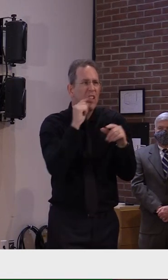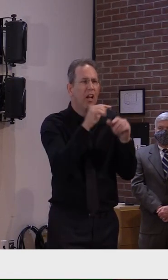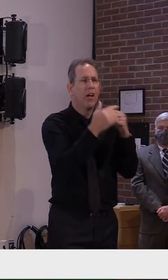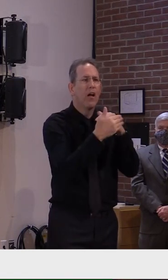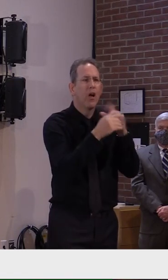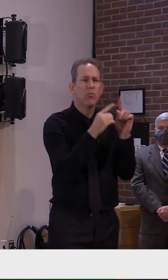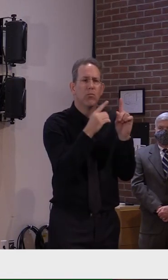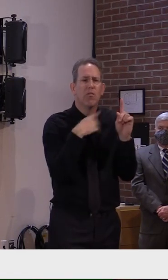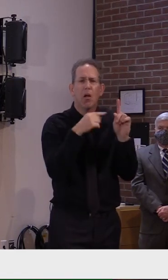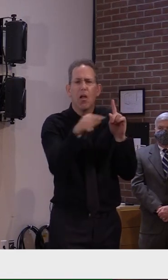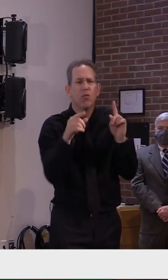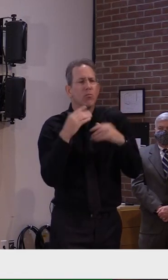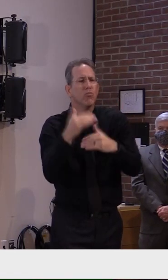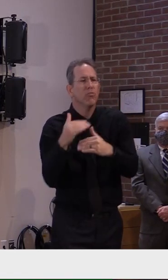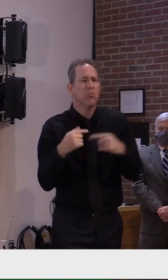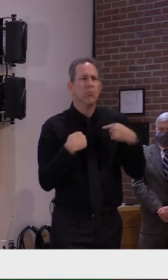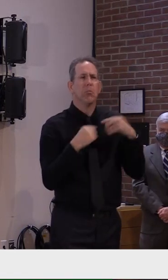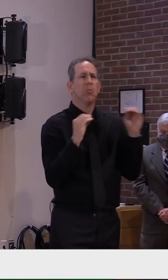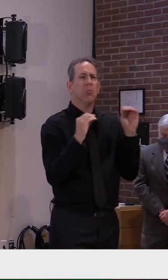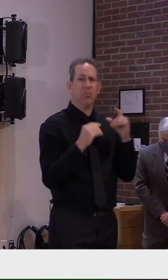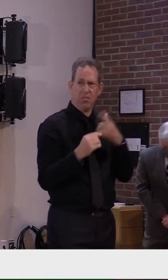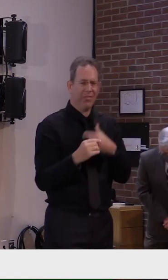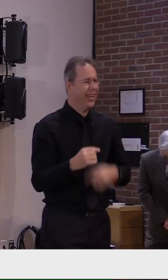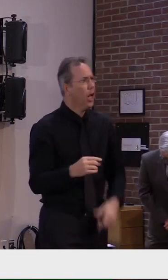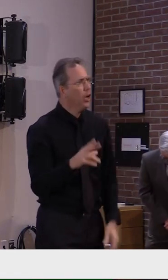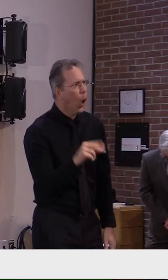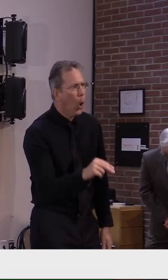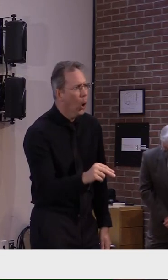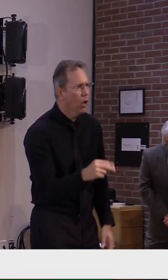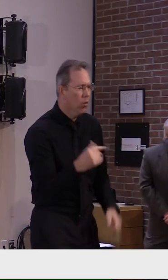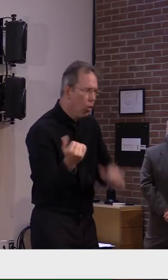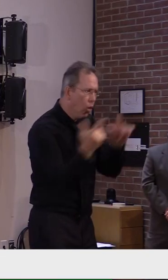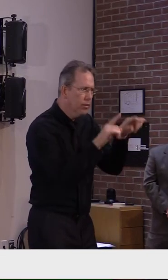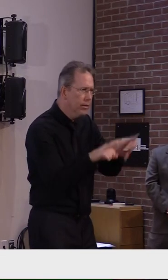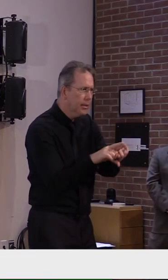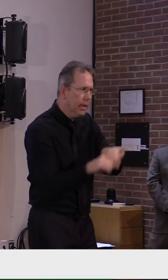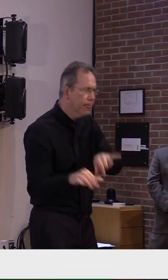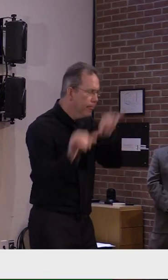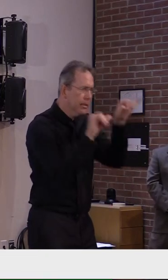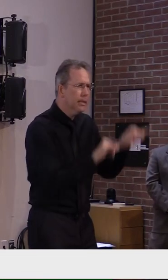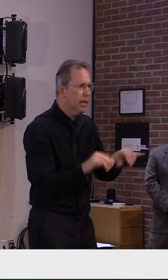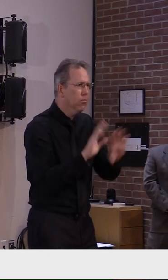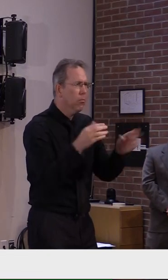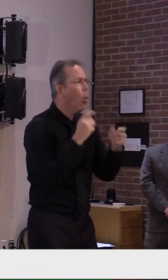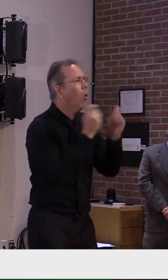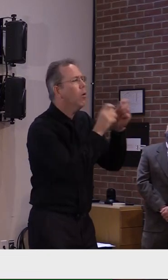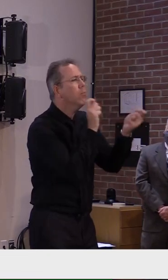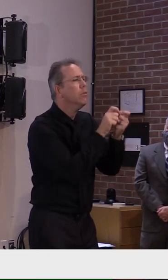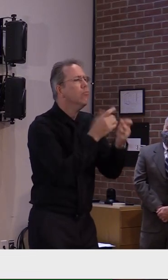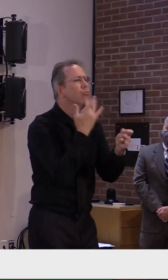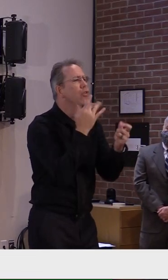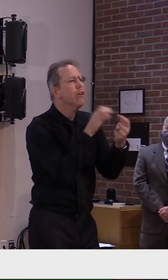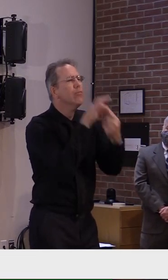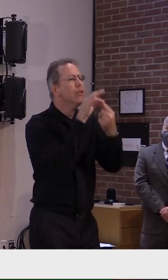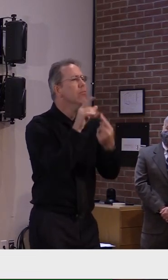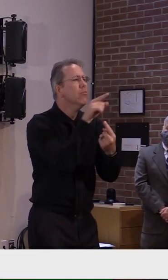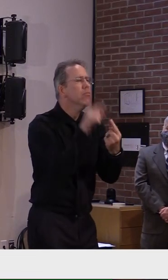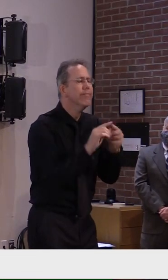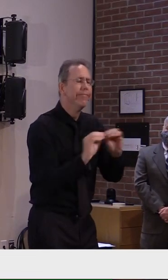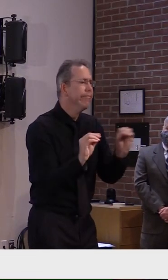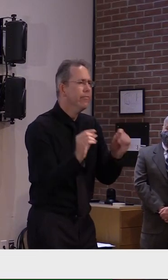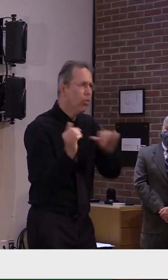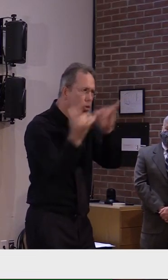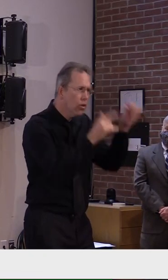to maintain this because we are surrounded by a sea of red and we can't let ourselves slip back. So we've got to do everything we can,